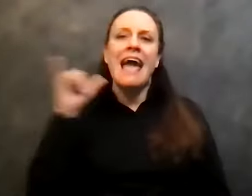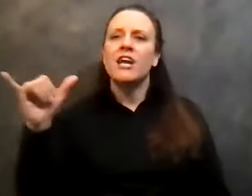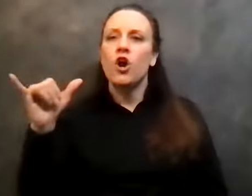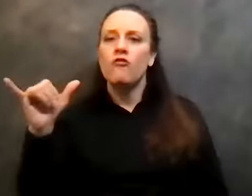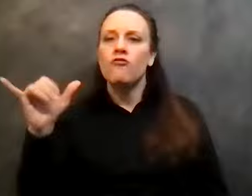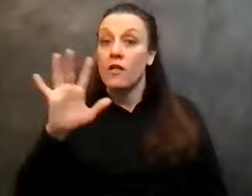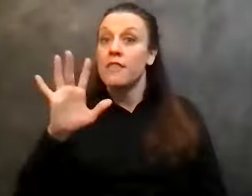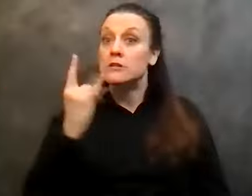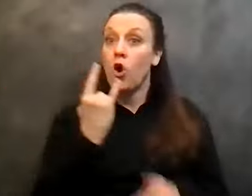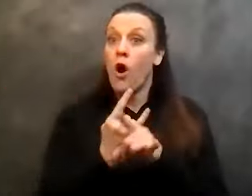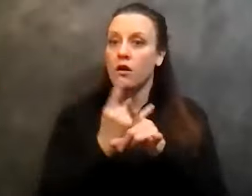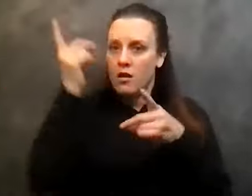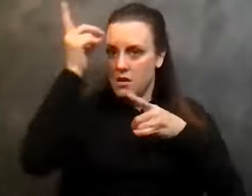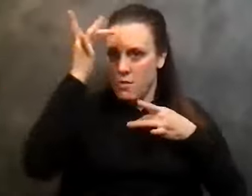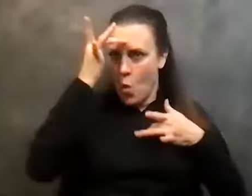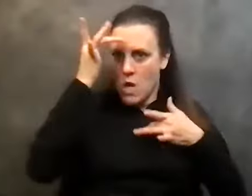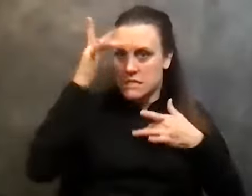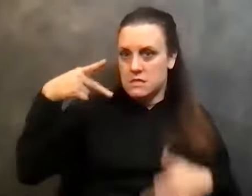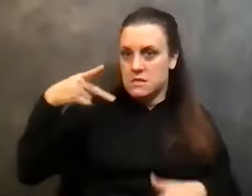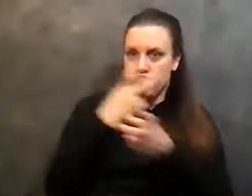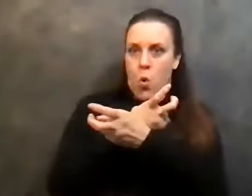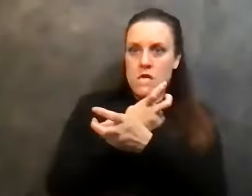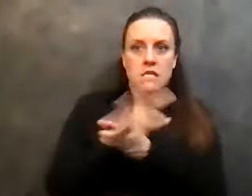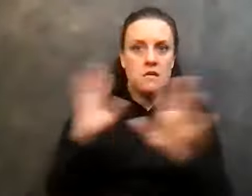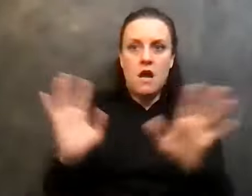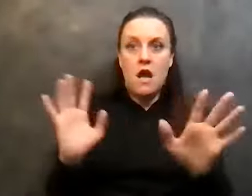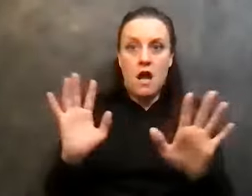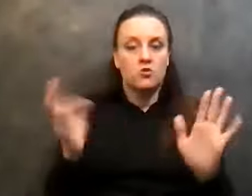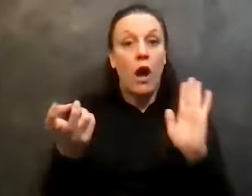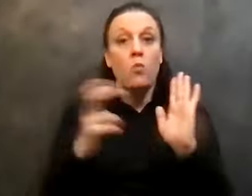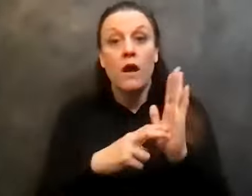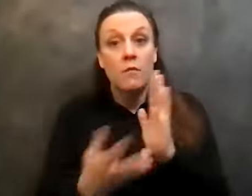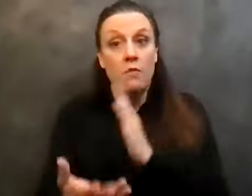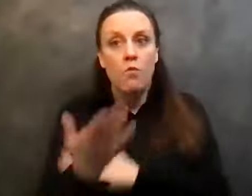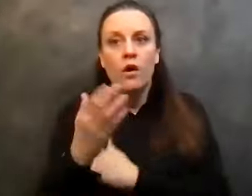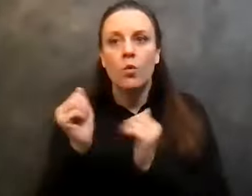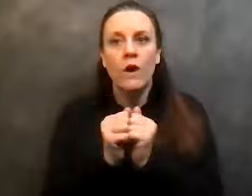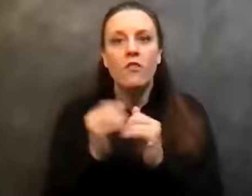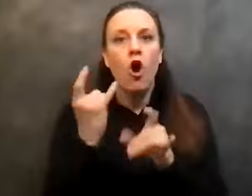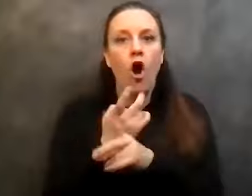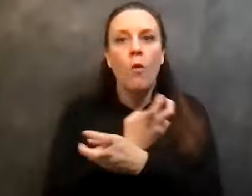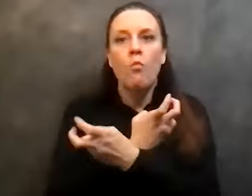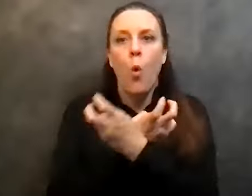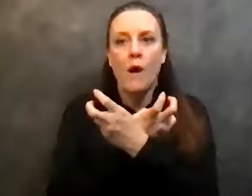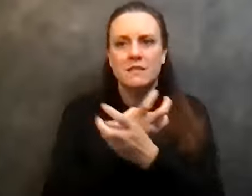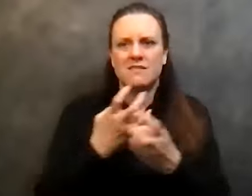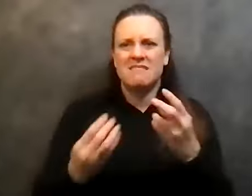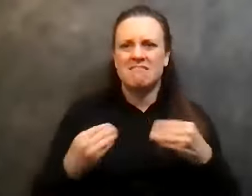alcohol poisoning material. So I would wake up in the morning with alcohol poisoning, I'd be shattered. And